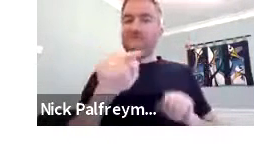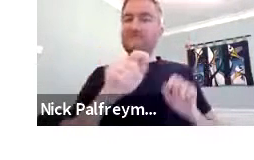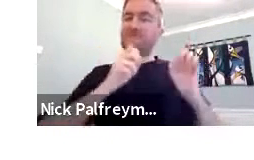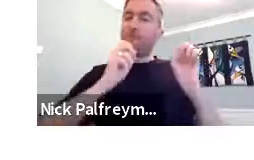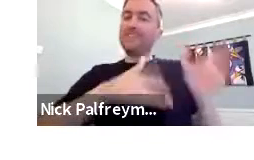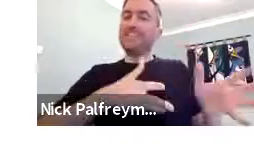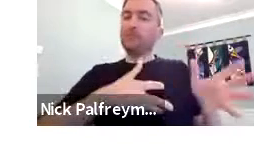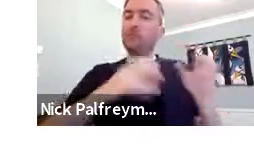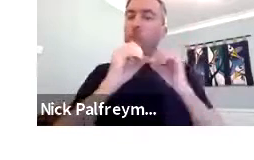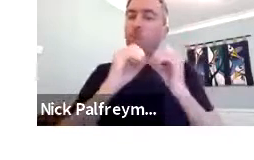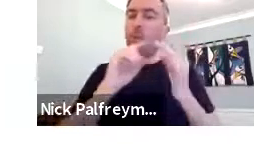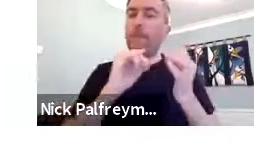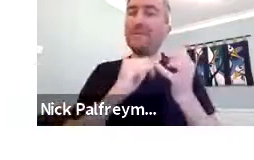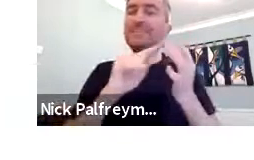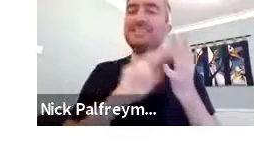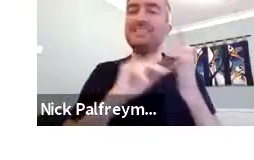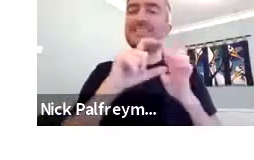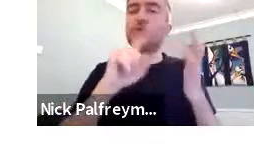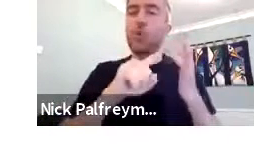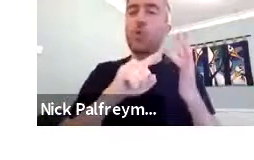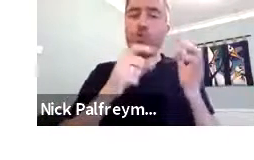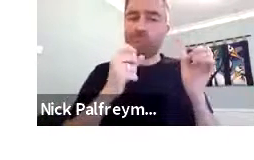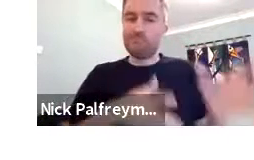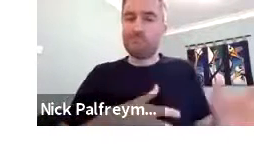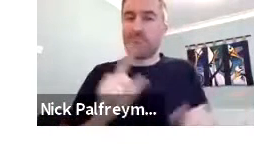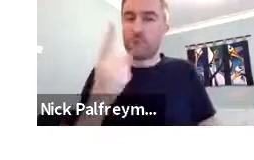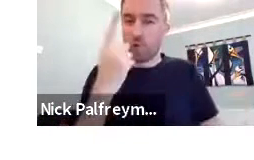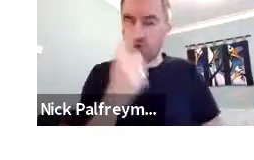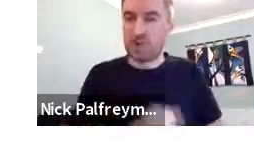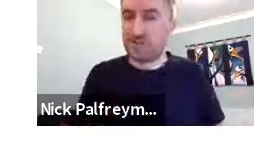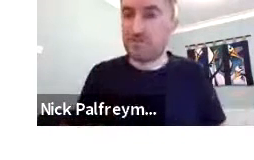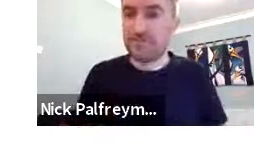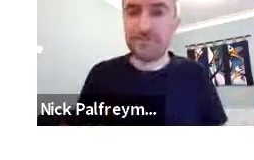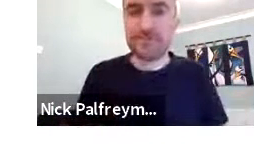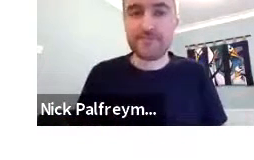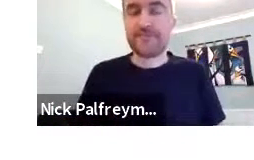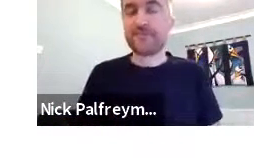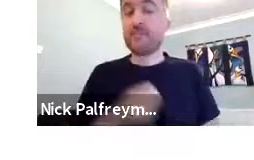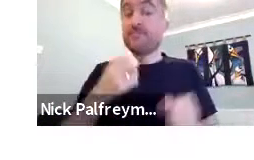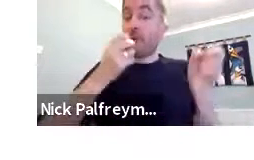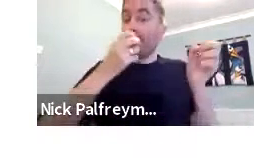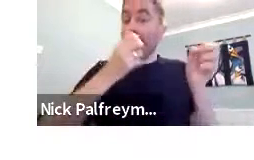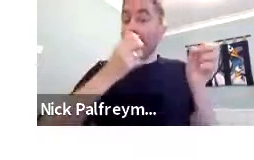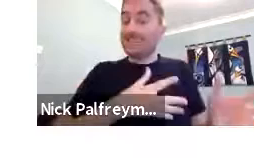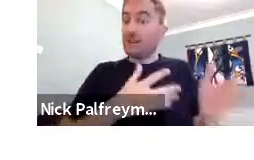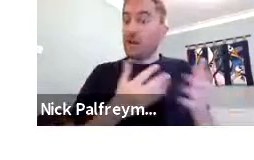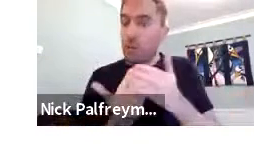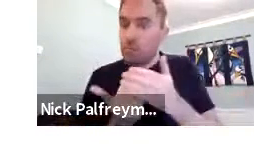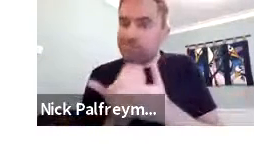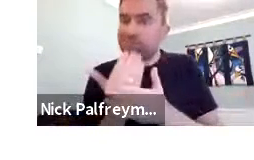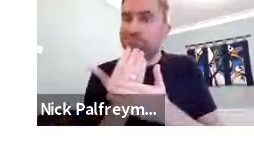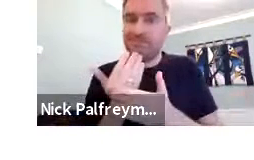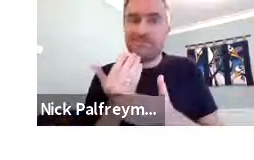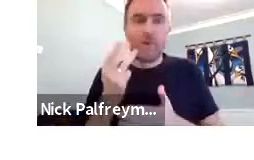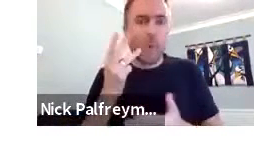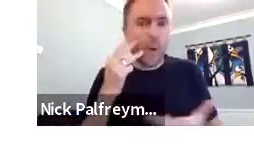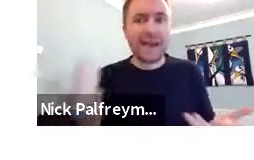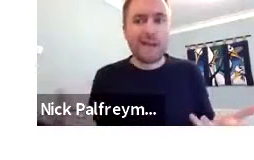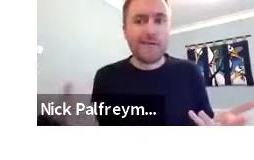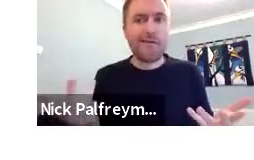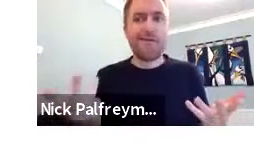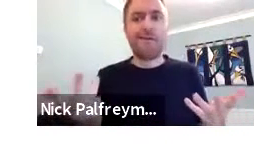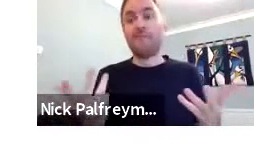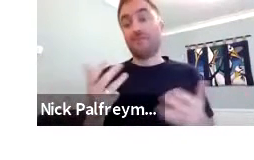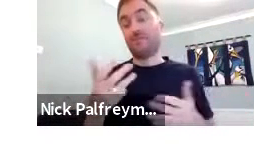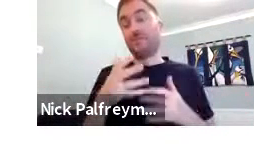that we have this awareness of Bisindo first. So I introduced Bisindo to you.